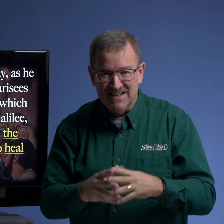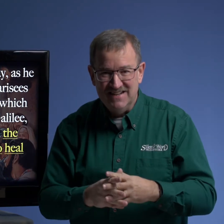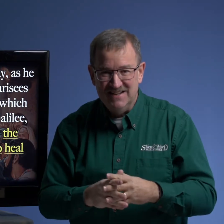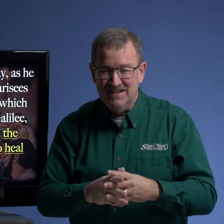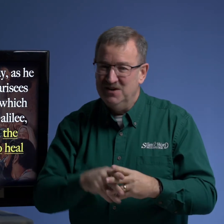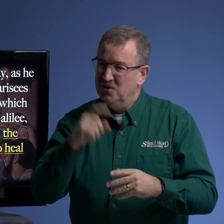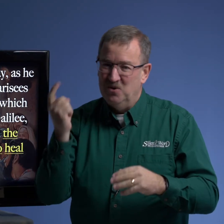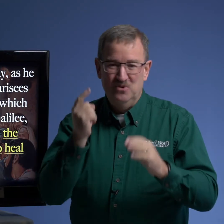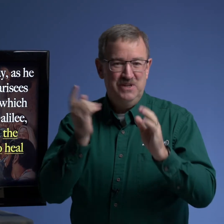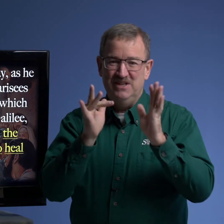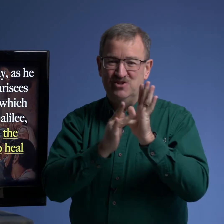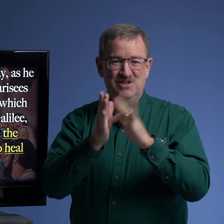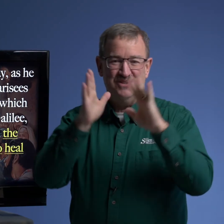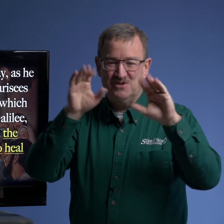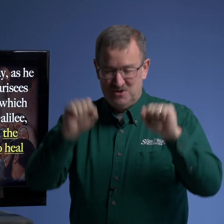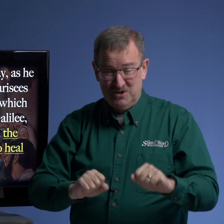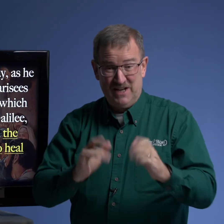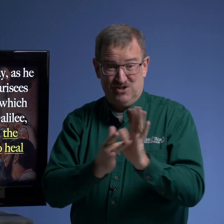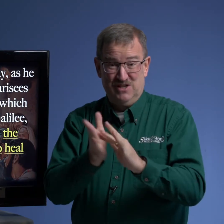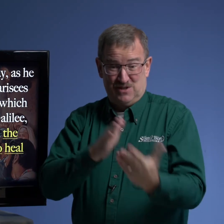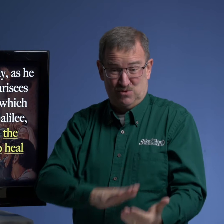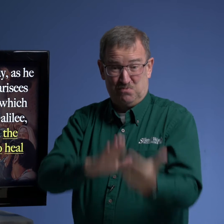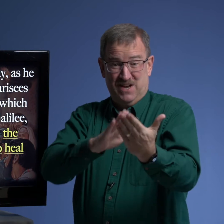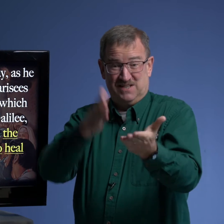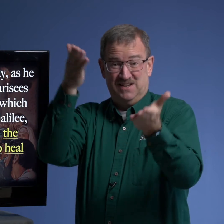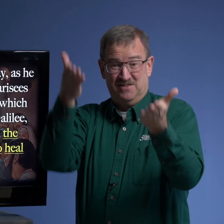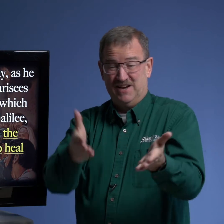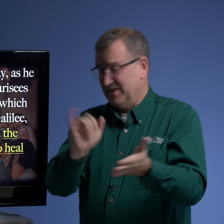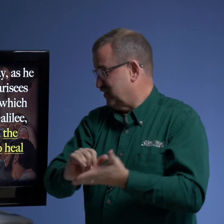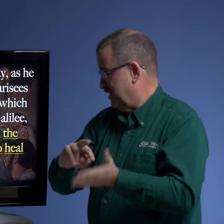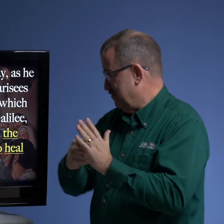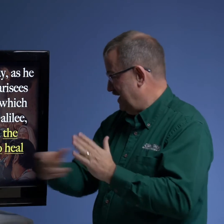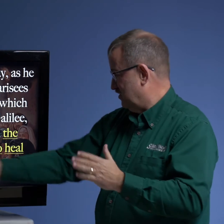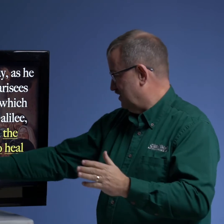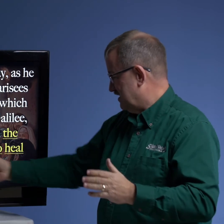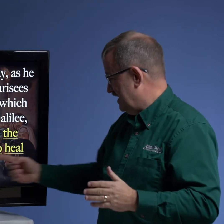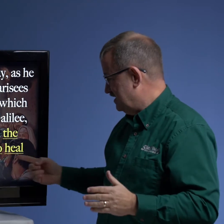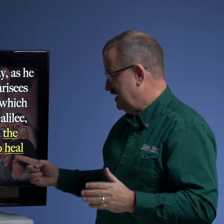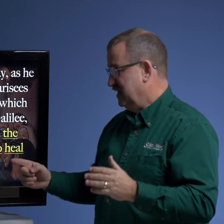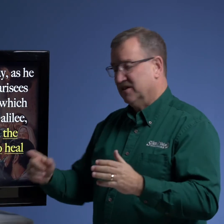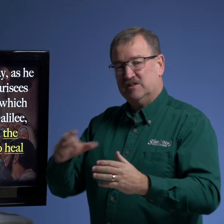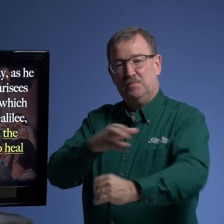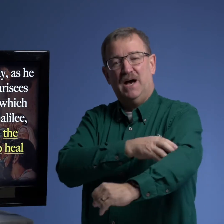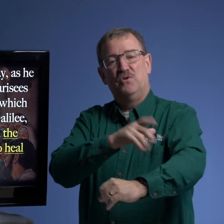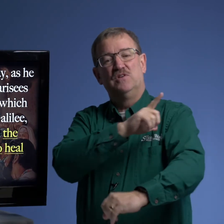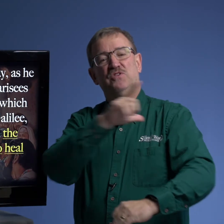only jesus could and jesus was present there that's what it means when it says that the power of the